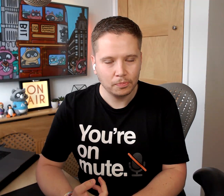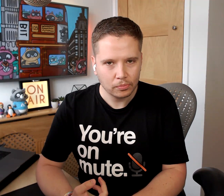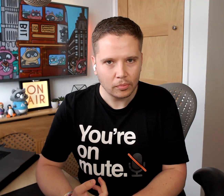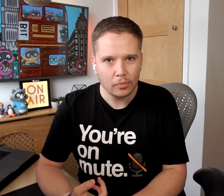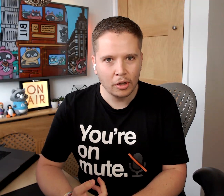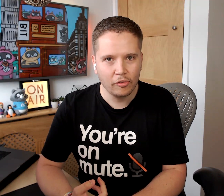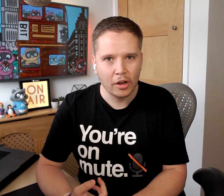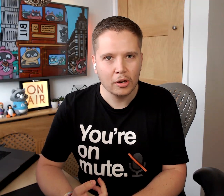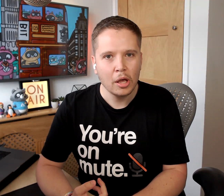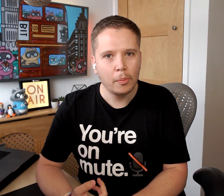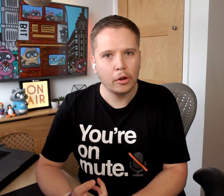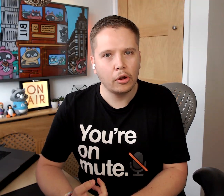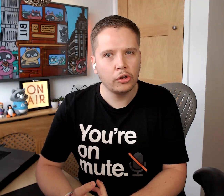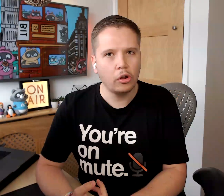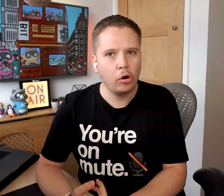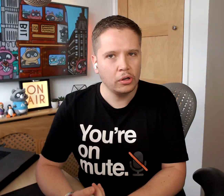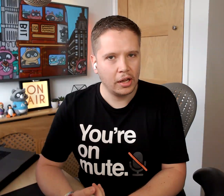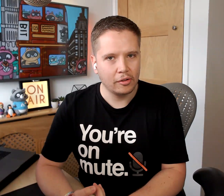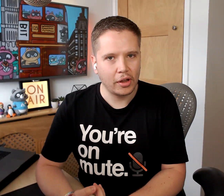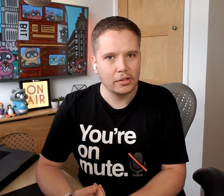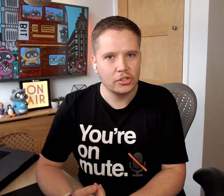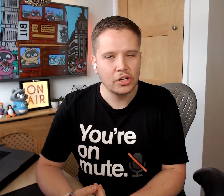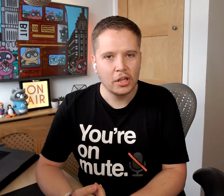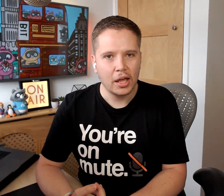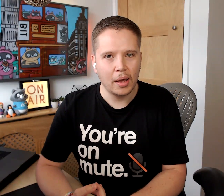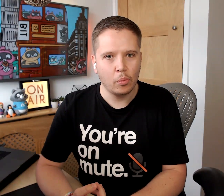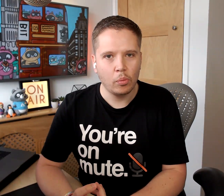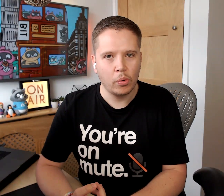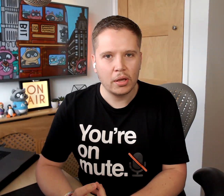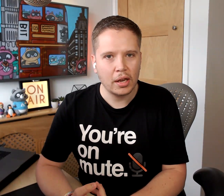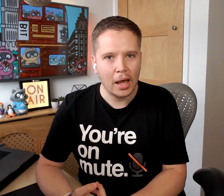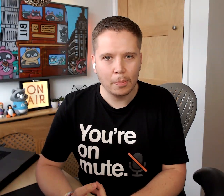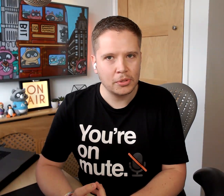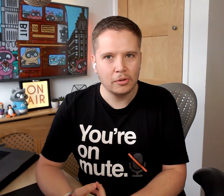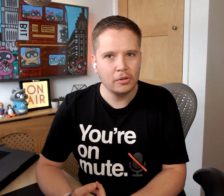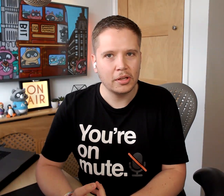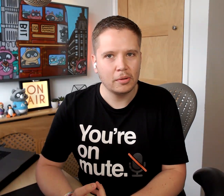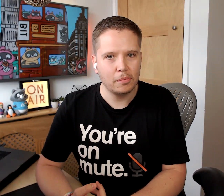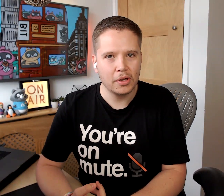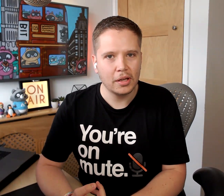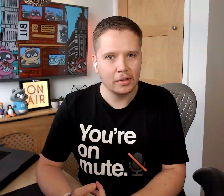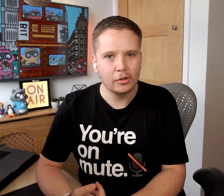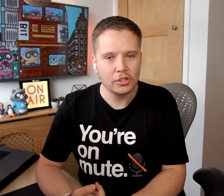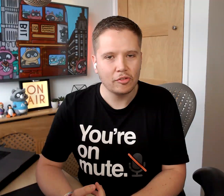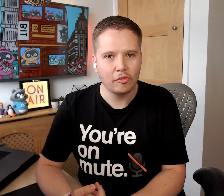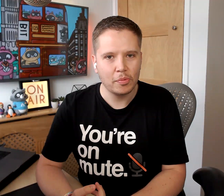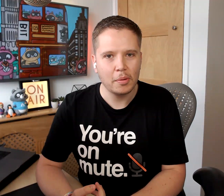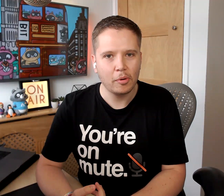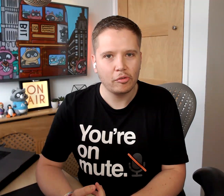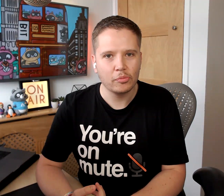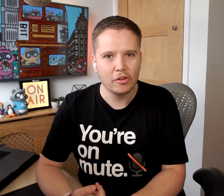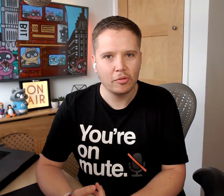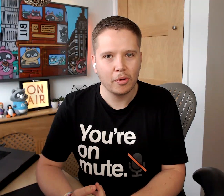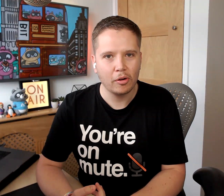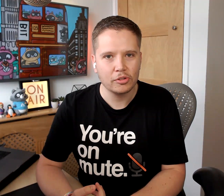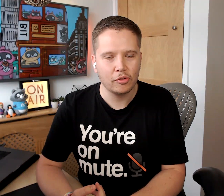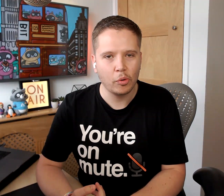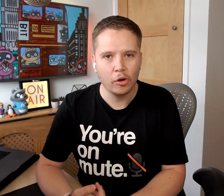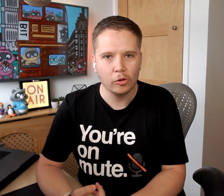event. But on an online event, we can absolutely be inclusive of people from different parts of the world,